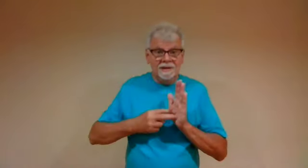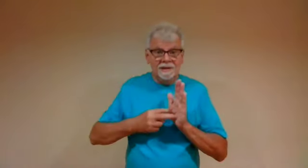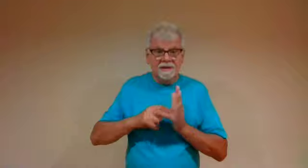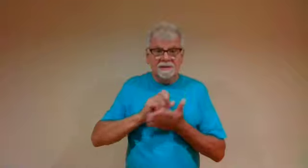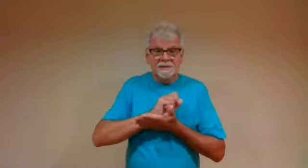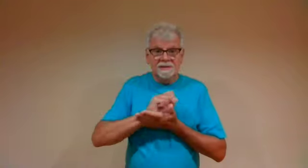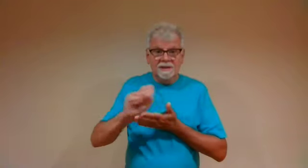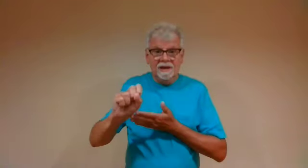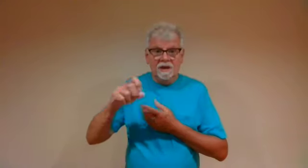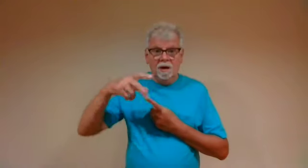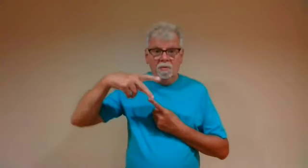Our Second Reading